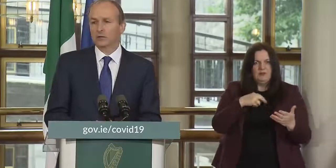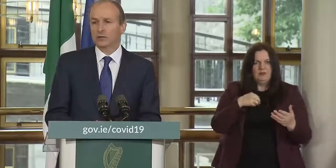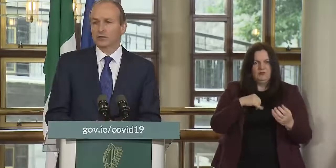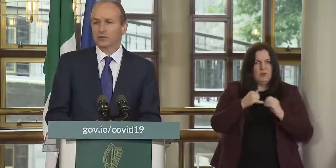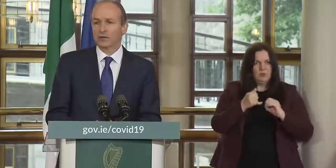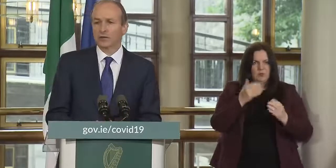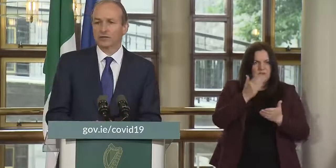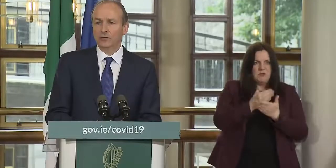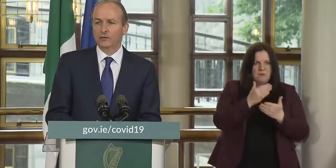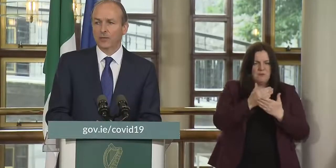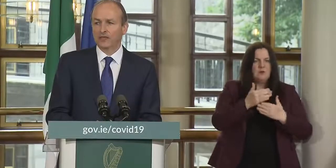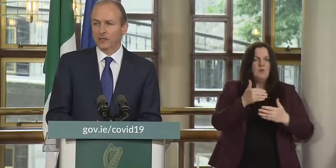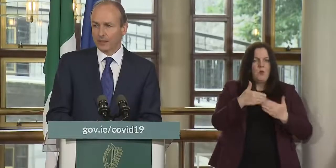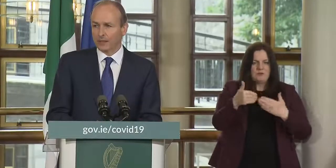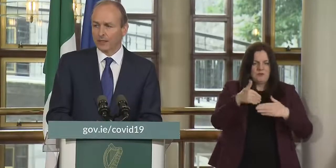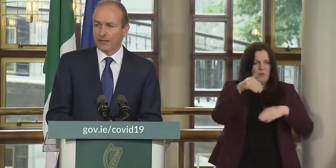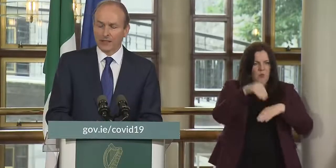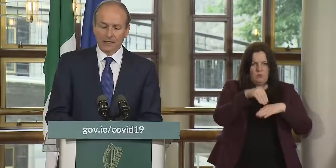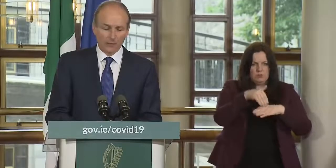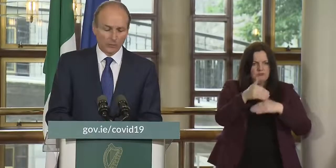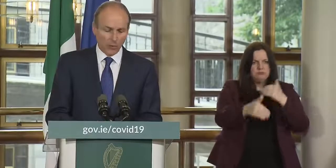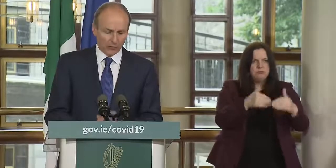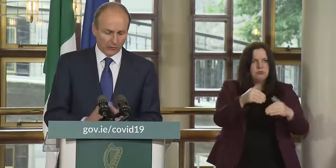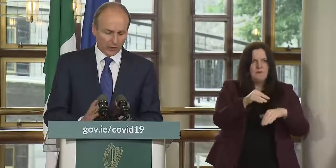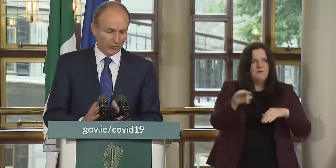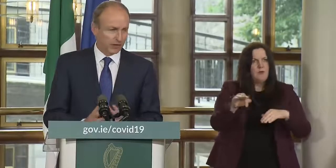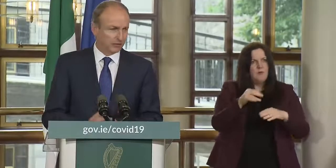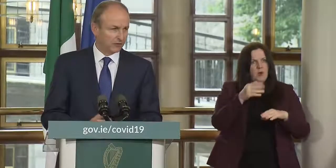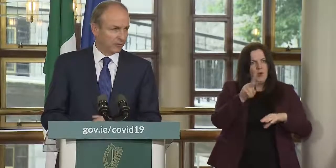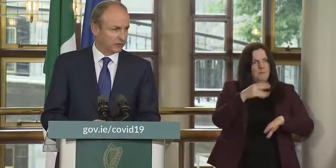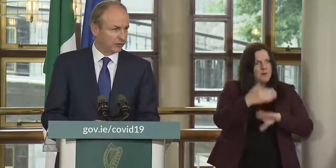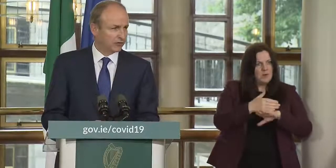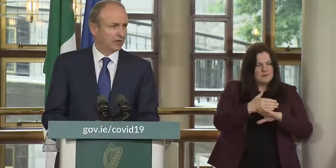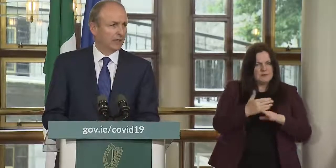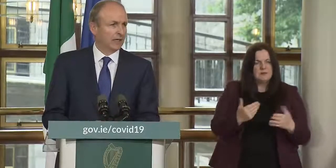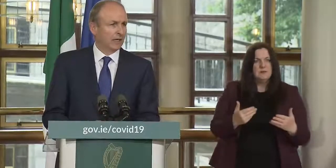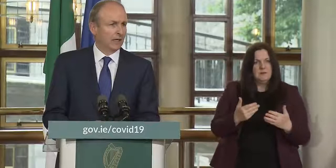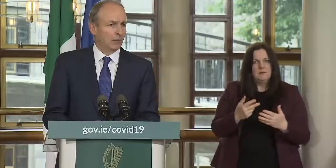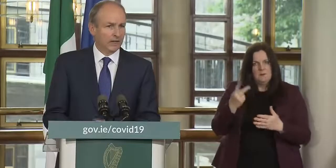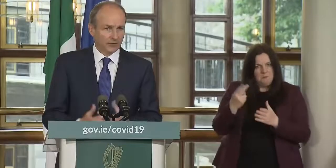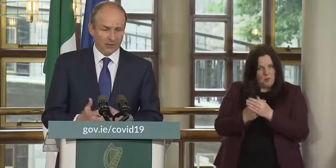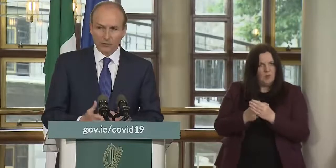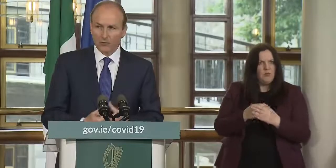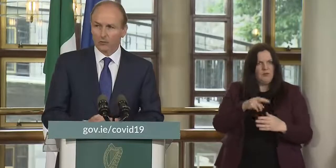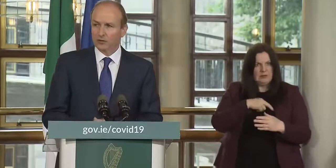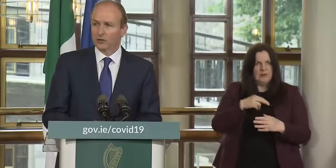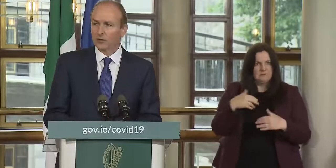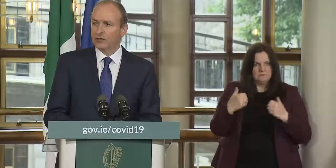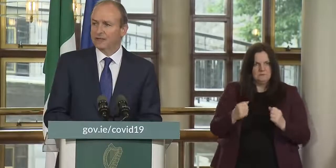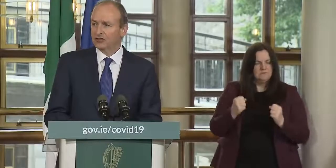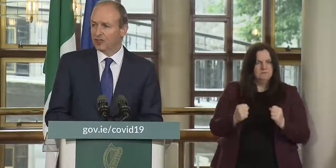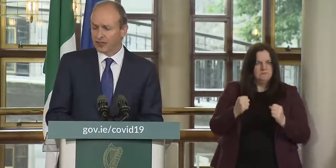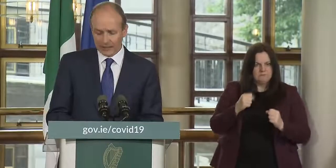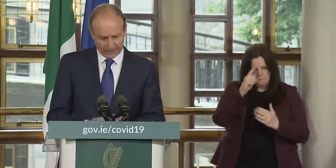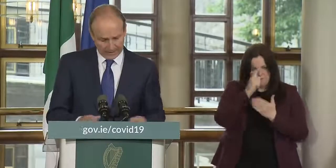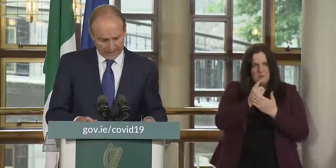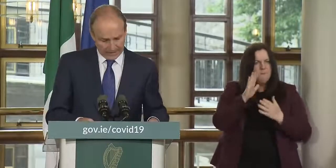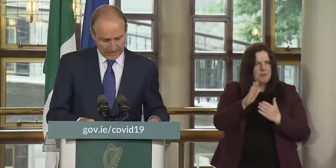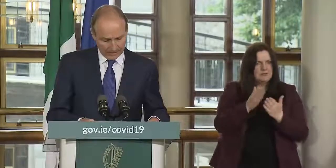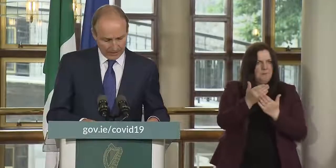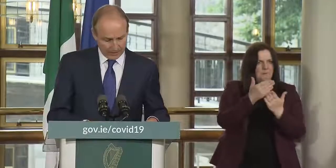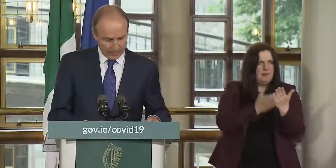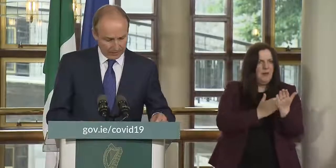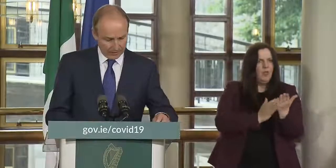consequences of the pandemic and both are very comprehensive measures we have to get them through the dial in july